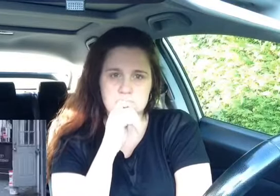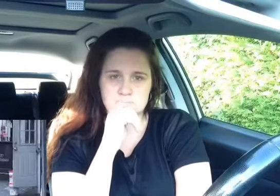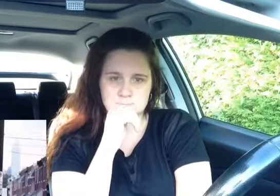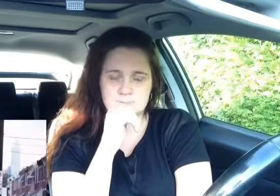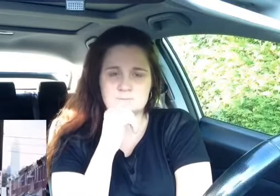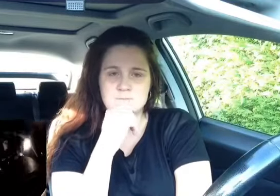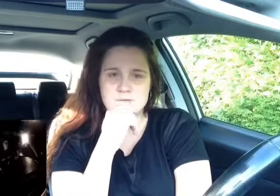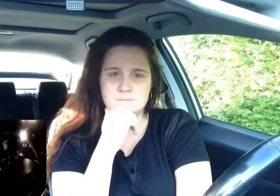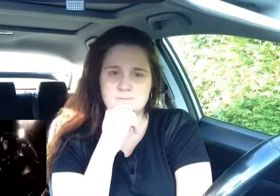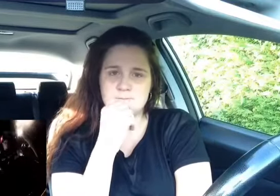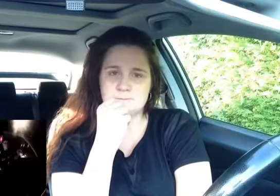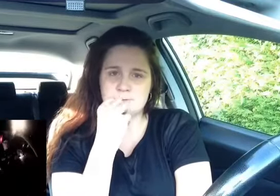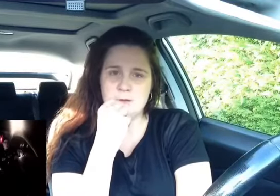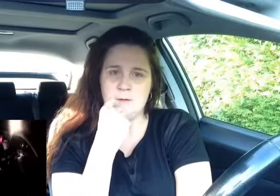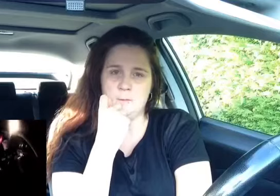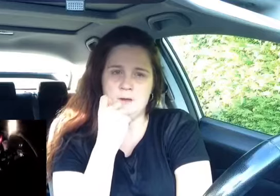Yeah, that's true.